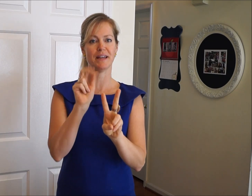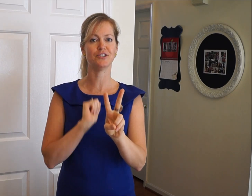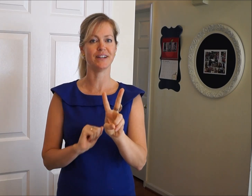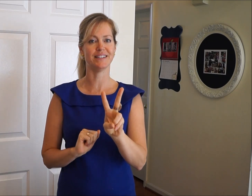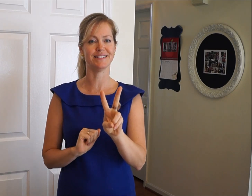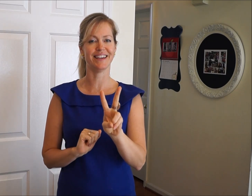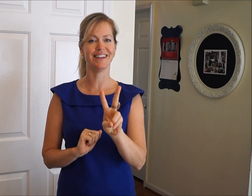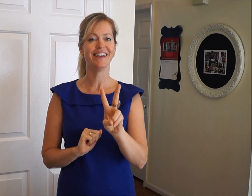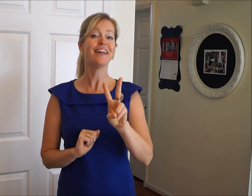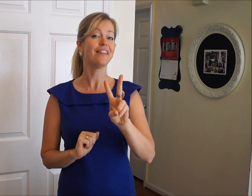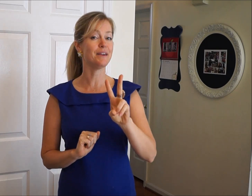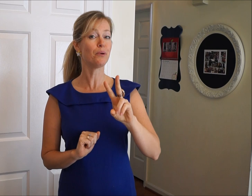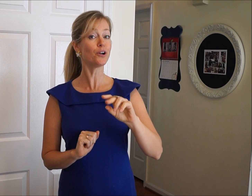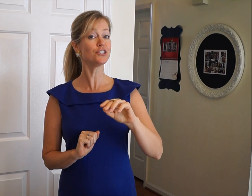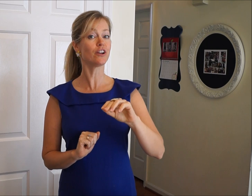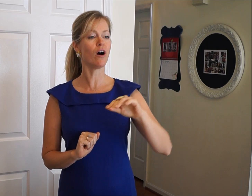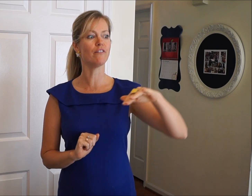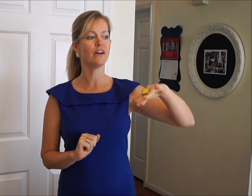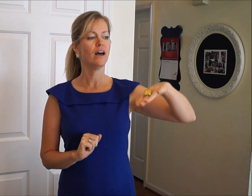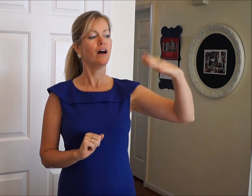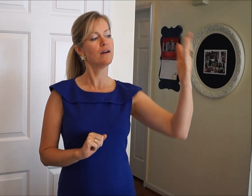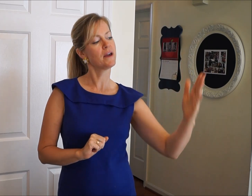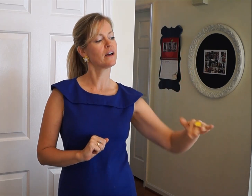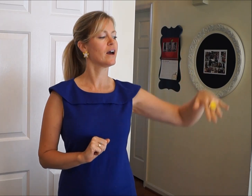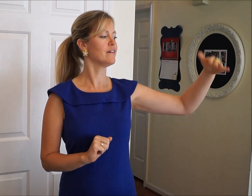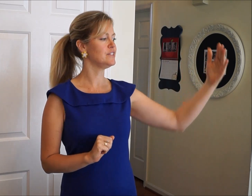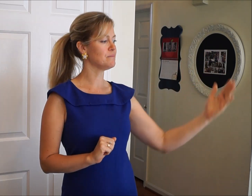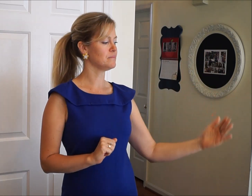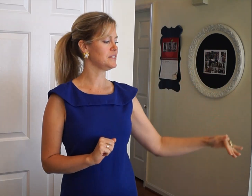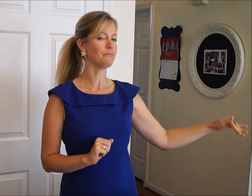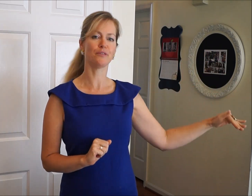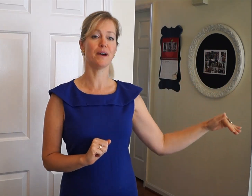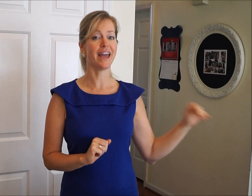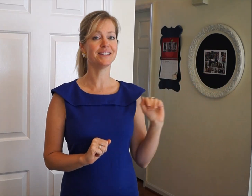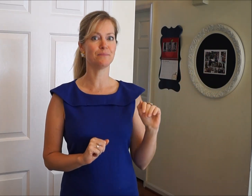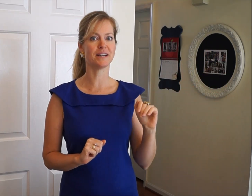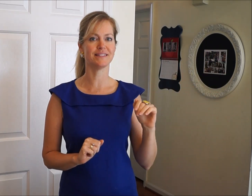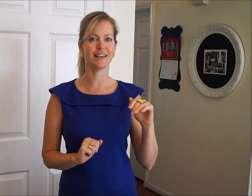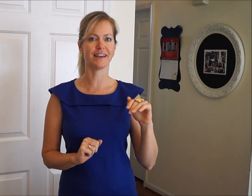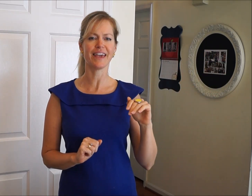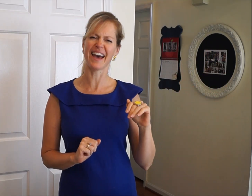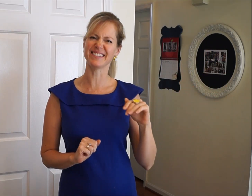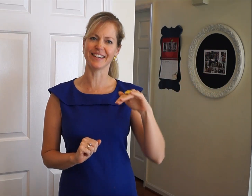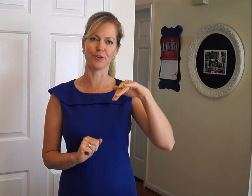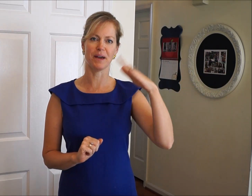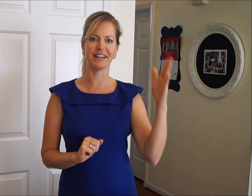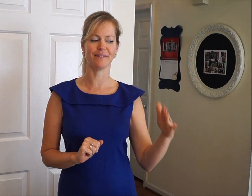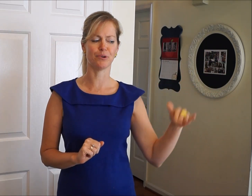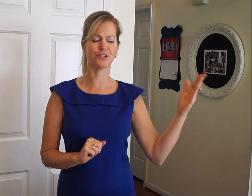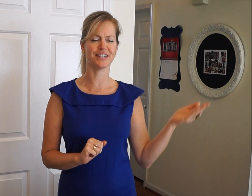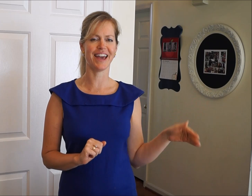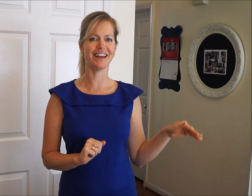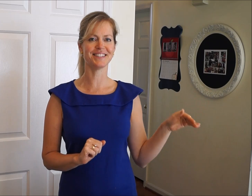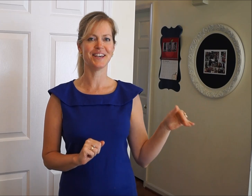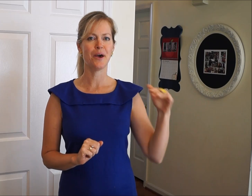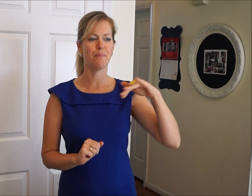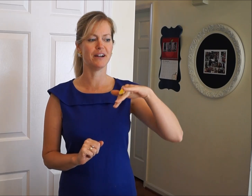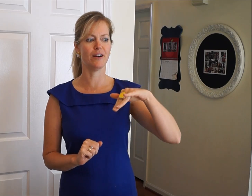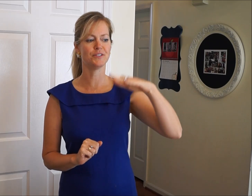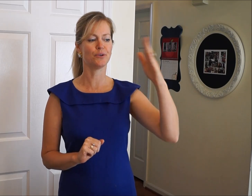Mediterranean Sea. The Persian Gulf, I make a kind of dip with my hands because it's like a cat, like you're petting a Persian cat, but it also